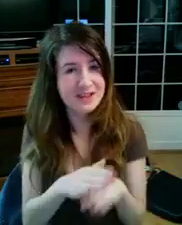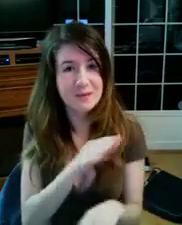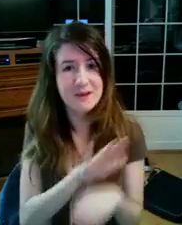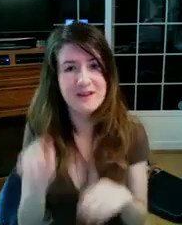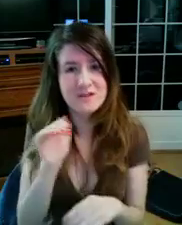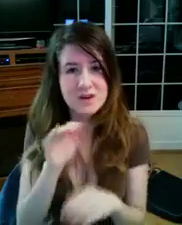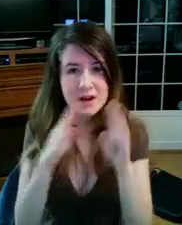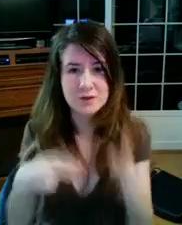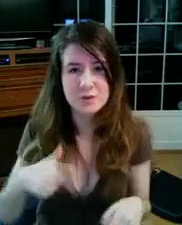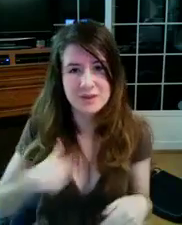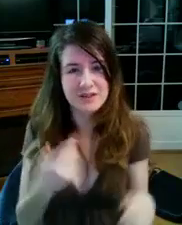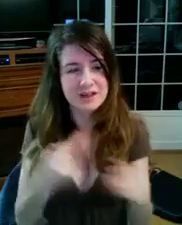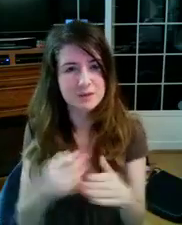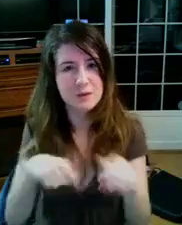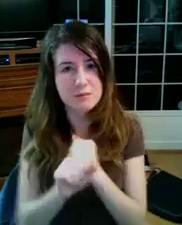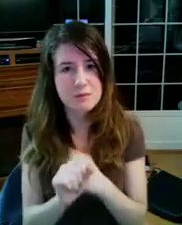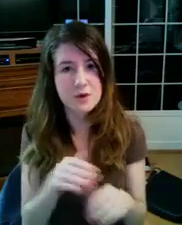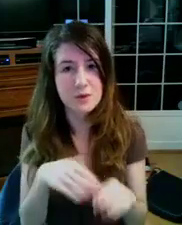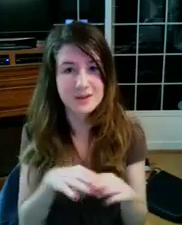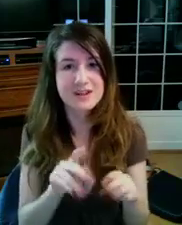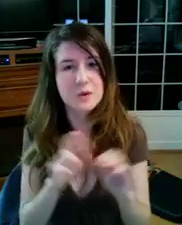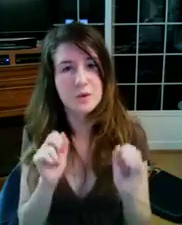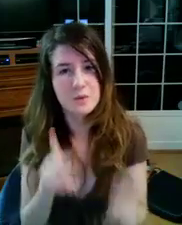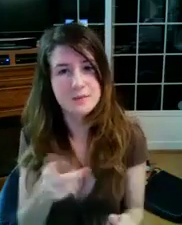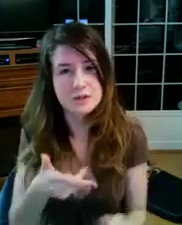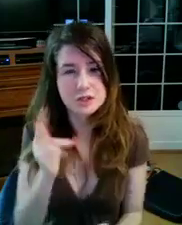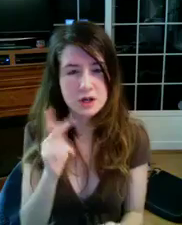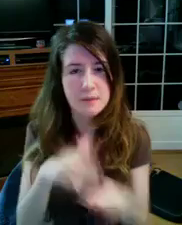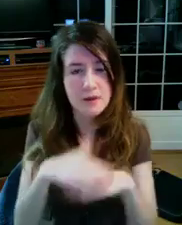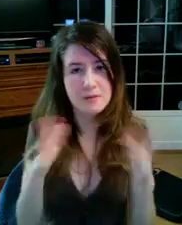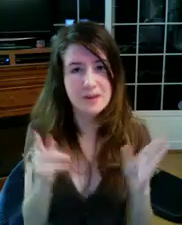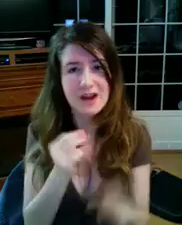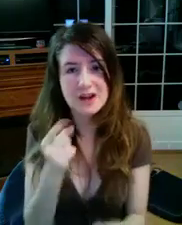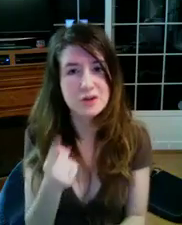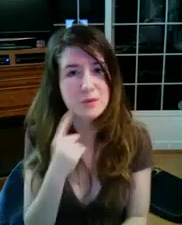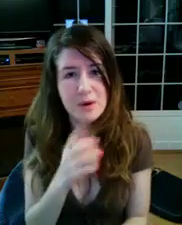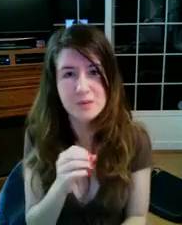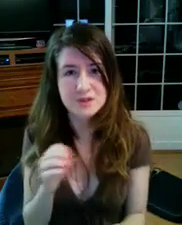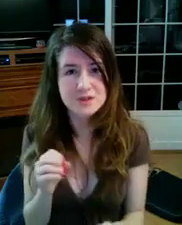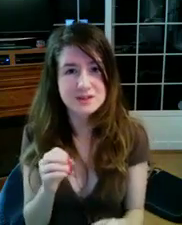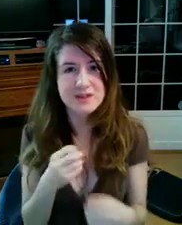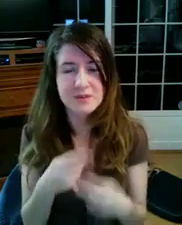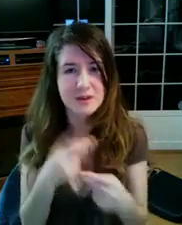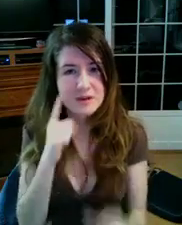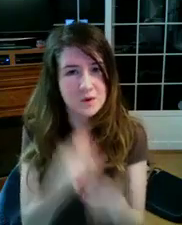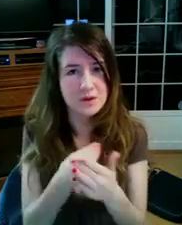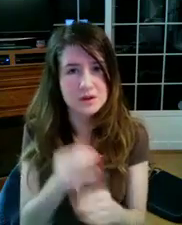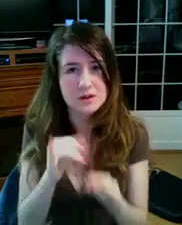the time, every house that we lived in either kept getting broken into and robbed, or shot up on the block, and your mom was saving money for you and a